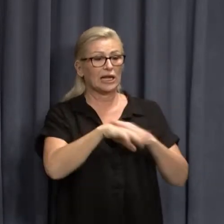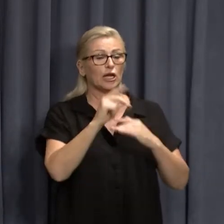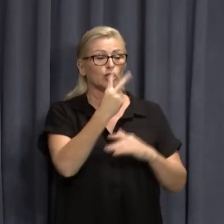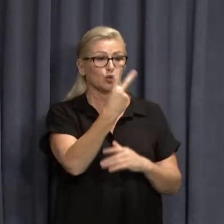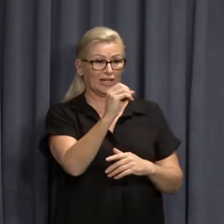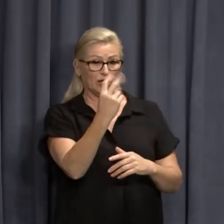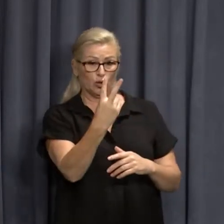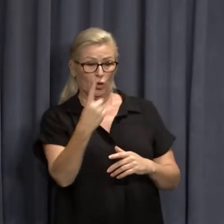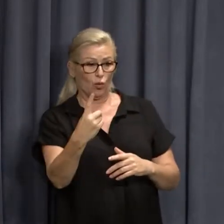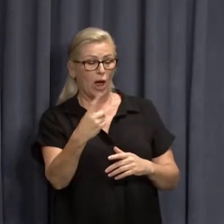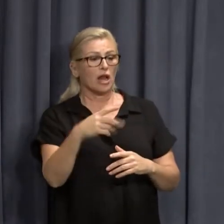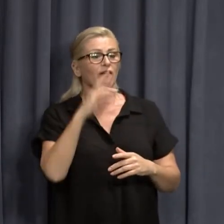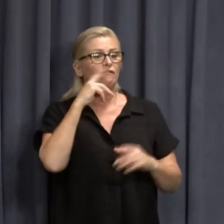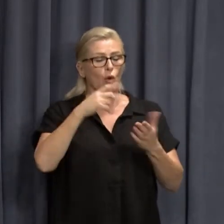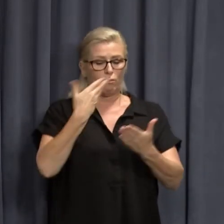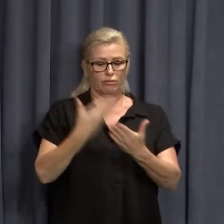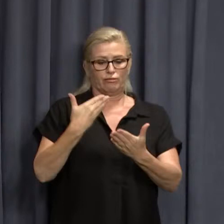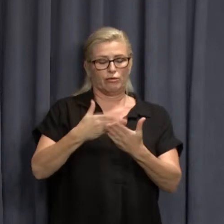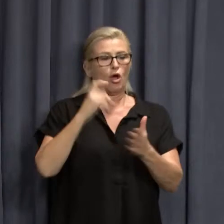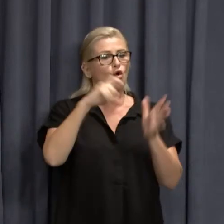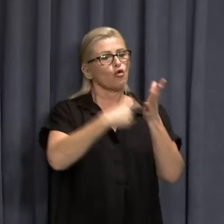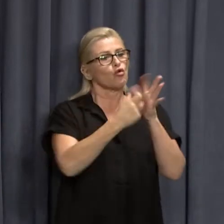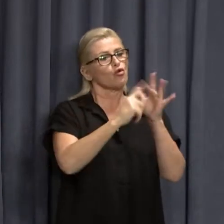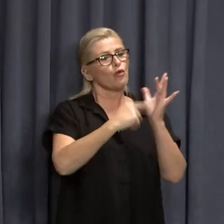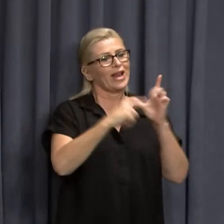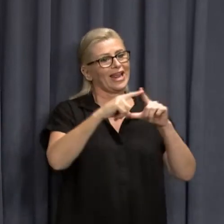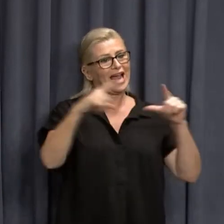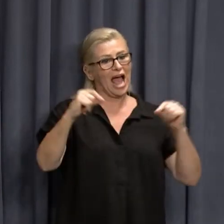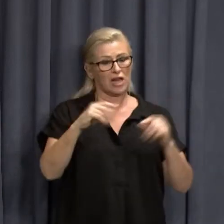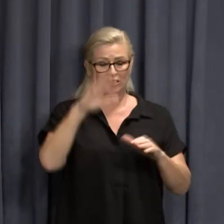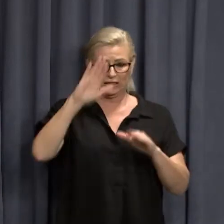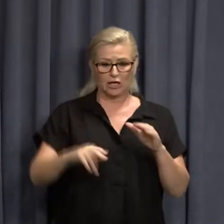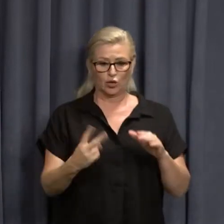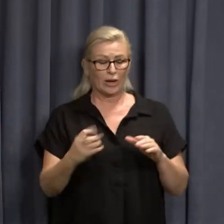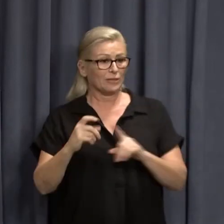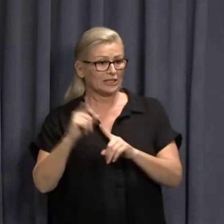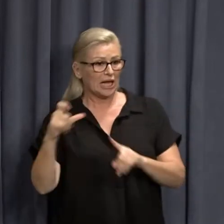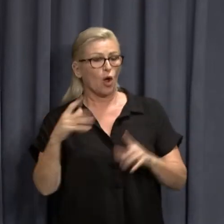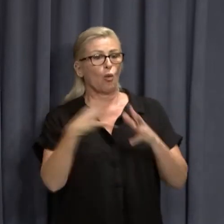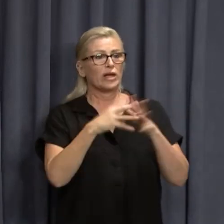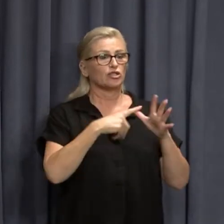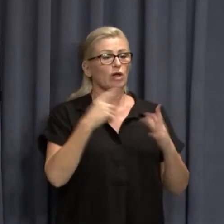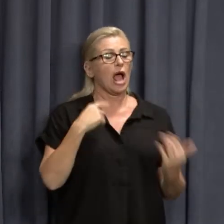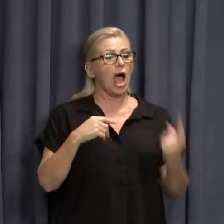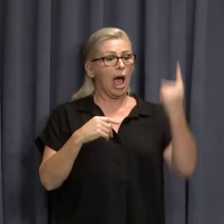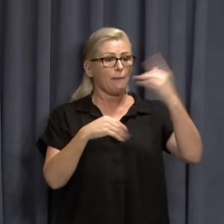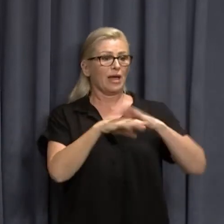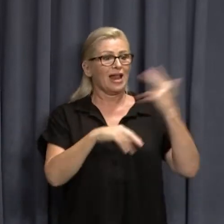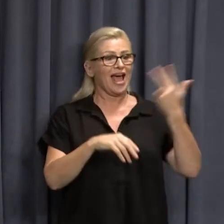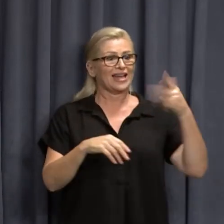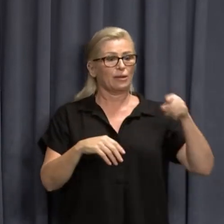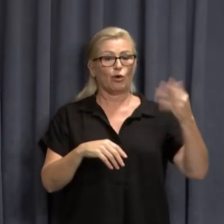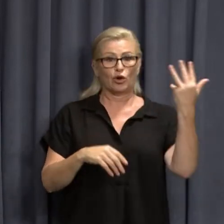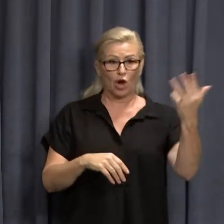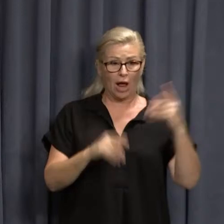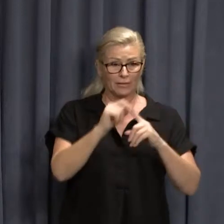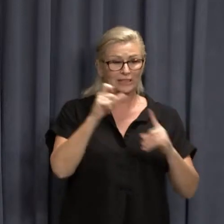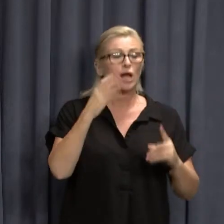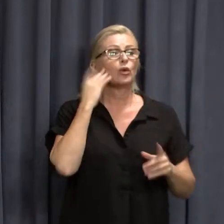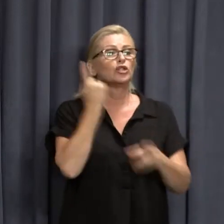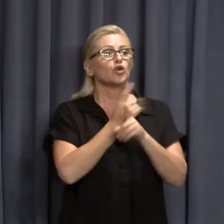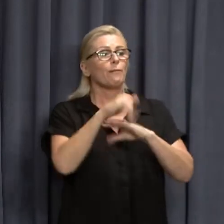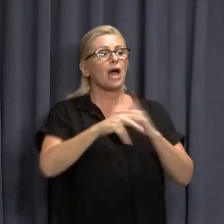South Wales, credit card spending went down 10% compared to pre-COVID levels. Western Australia up 18.9%. When it comes to travel,